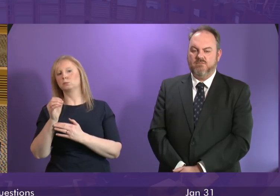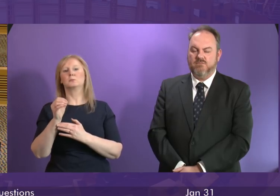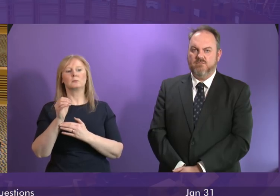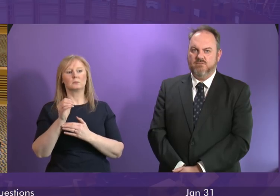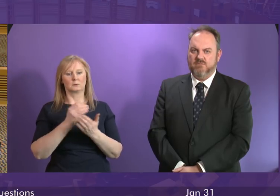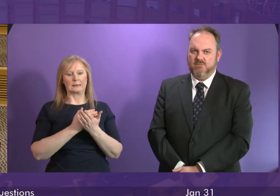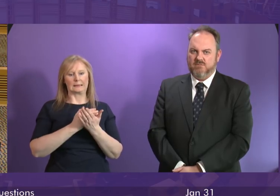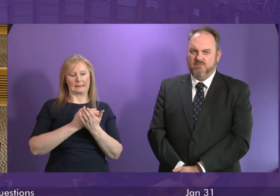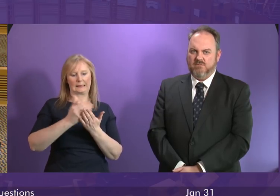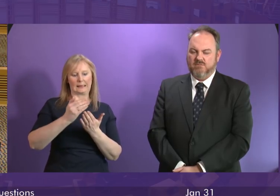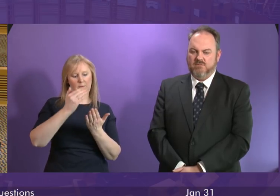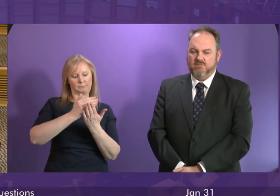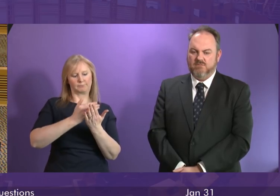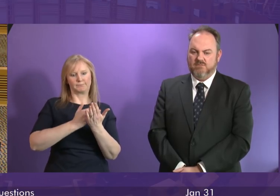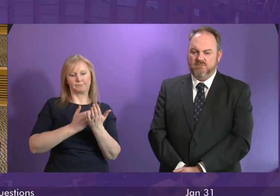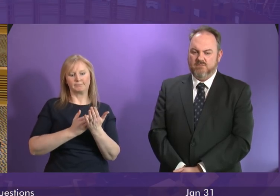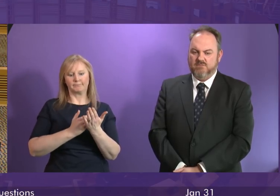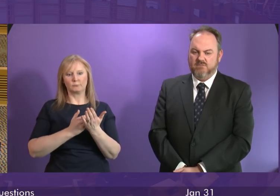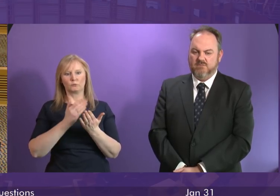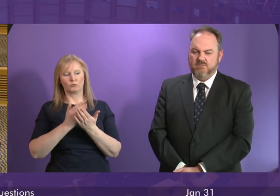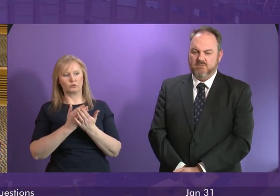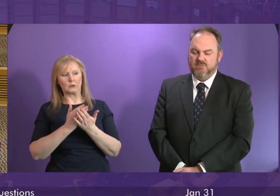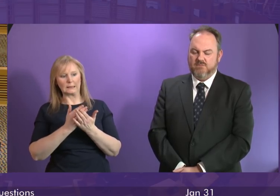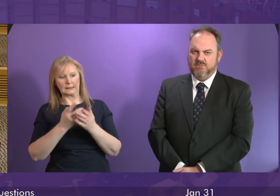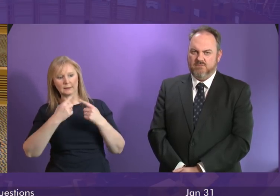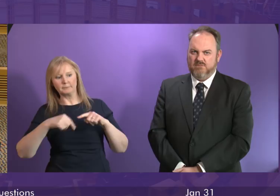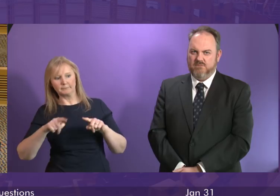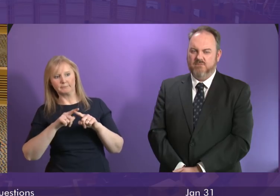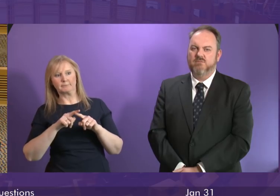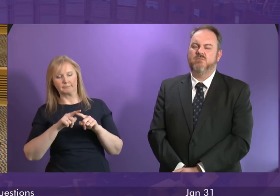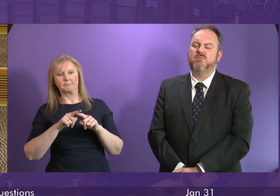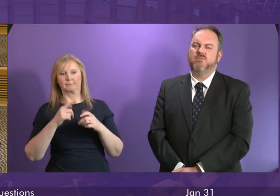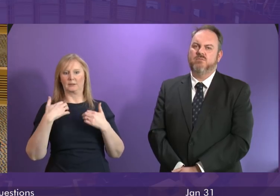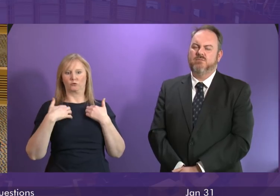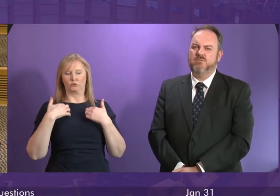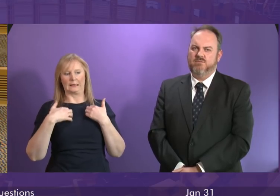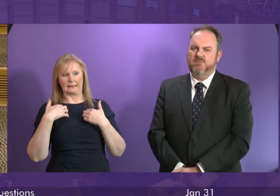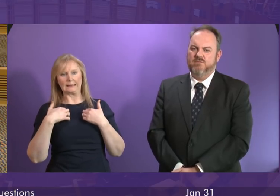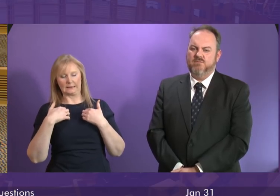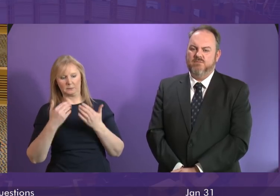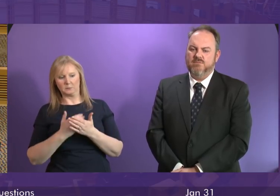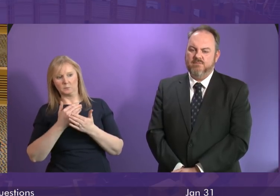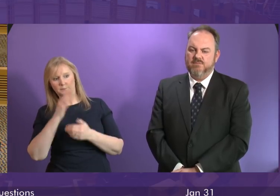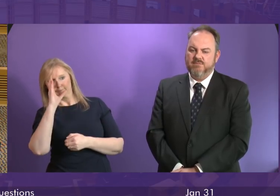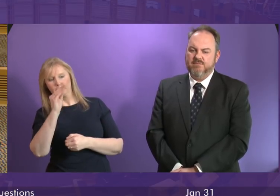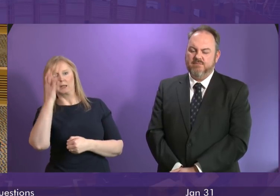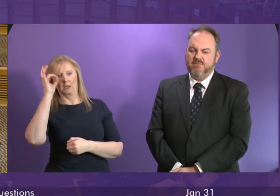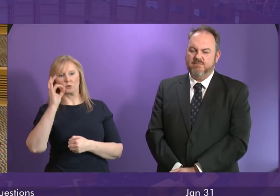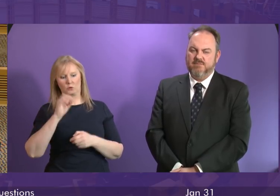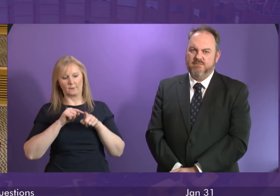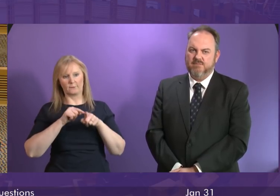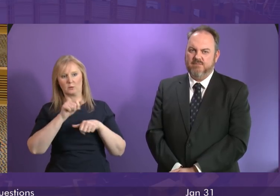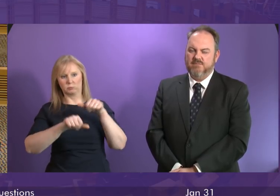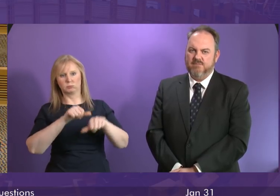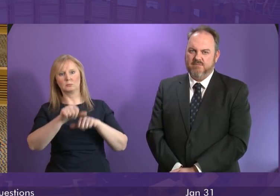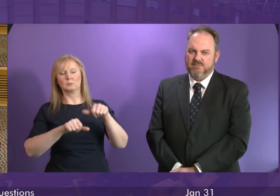steps being taken to address it is clearly in everyone's best interest and I would encourage the council to ensure that that is done I can advise